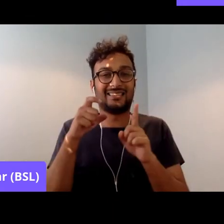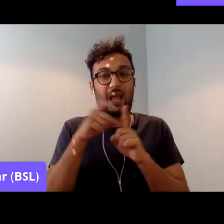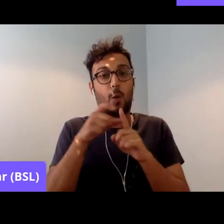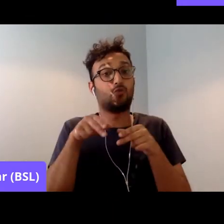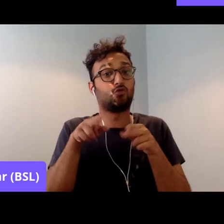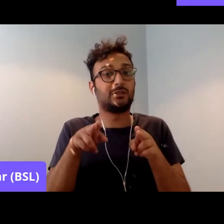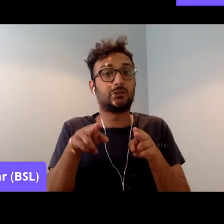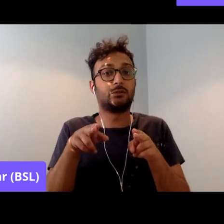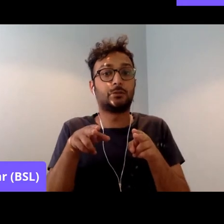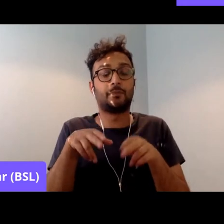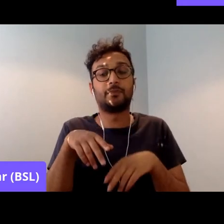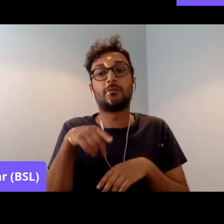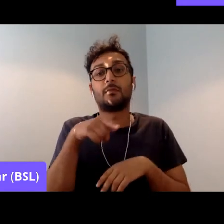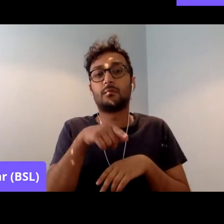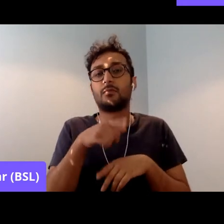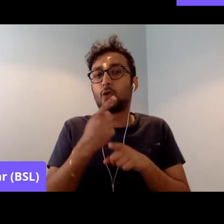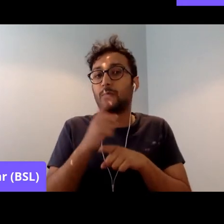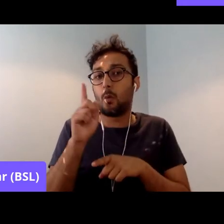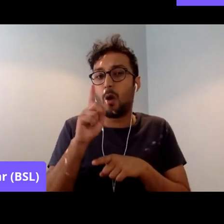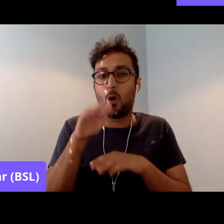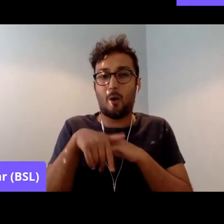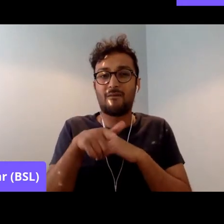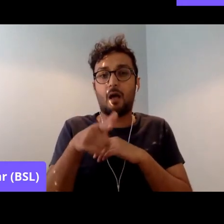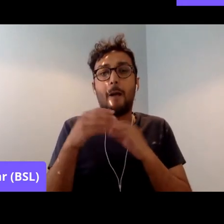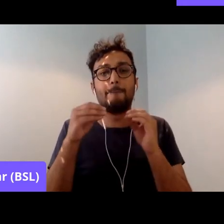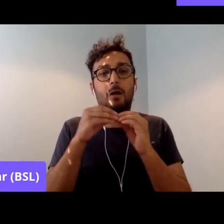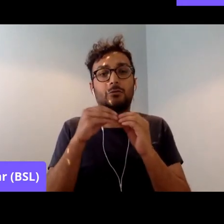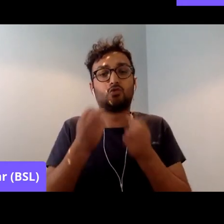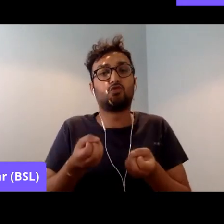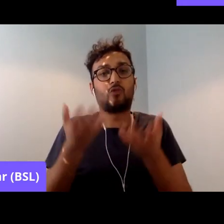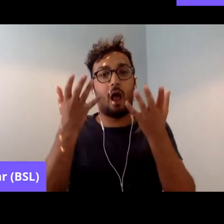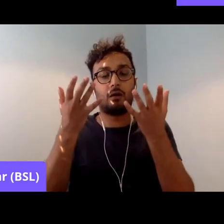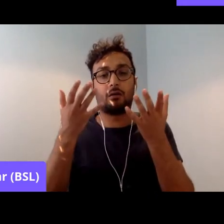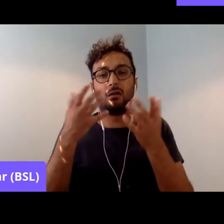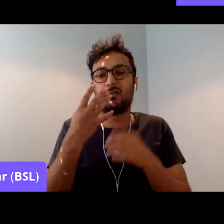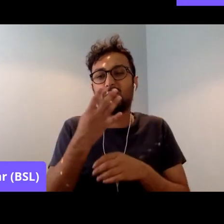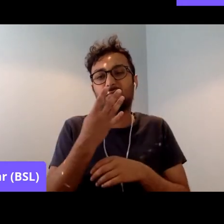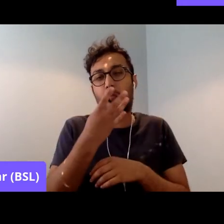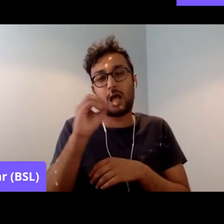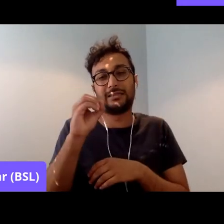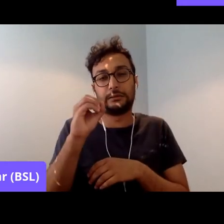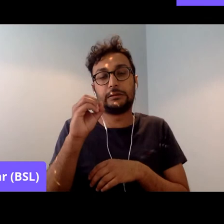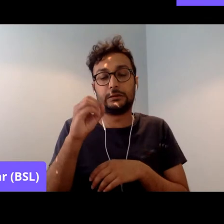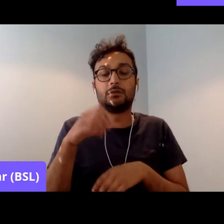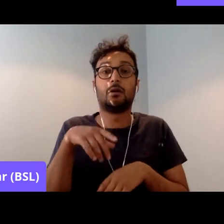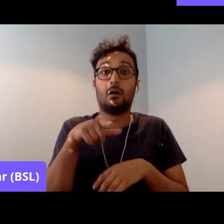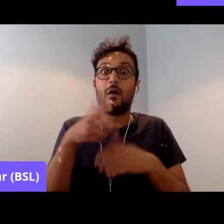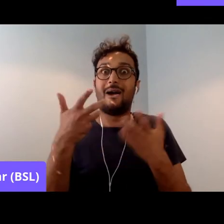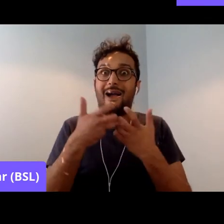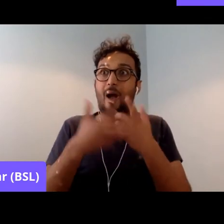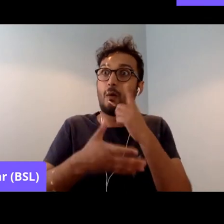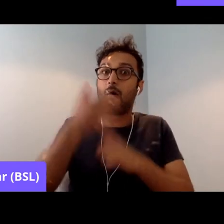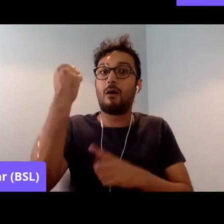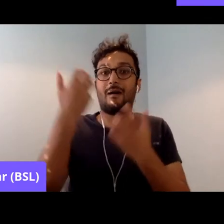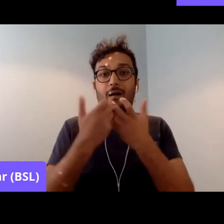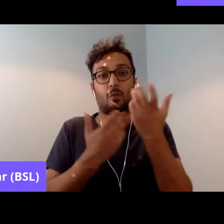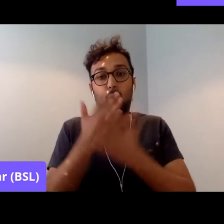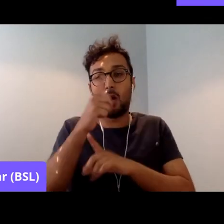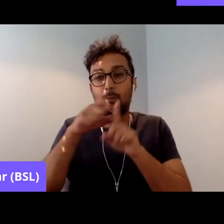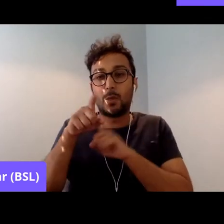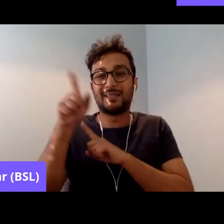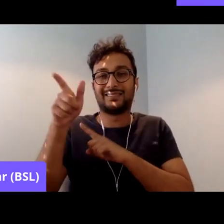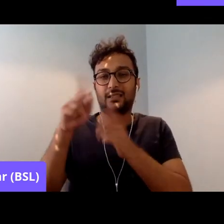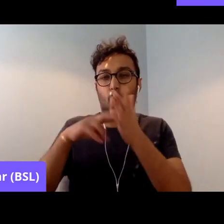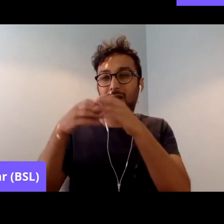film about the Banser strike in the 90s. And it was made with the help of the strikers and with the community organizations. And in